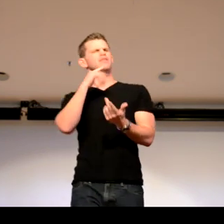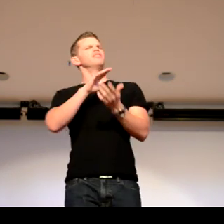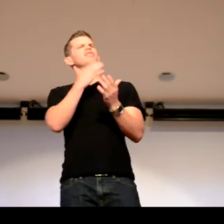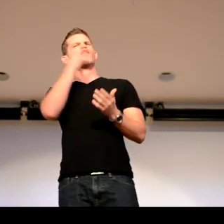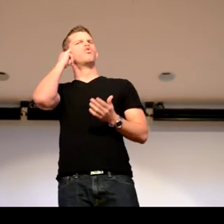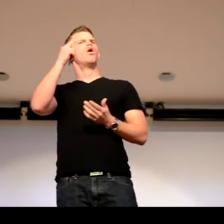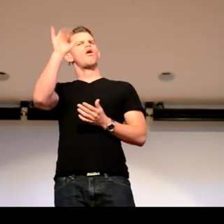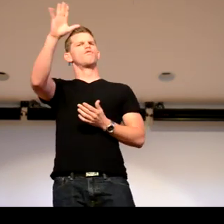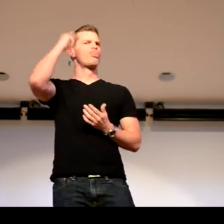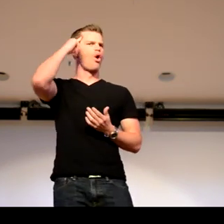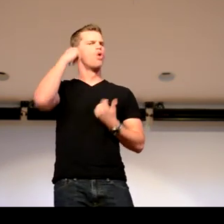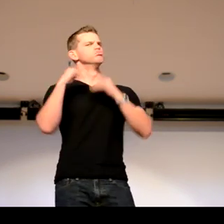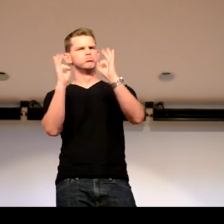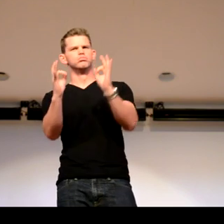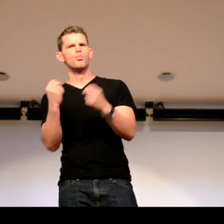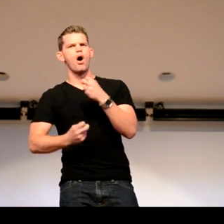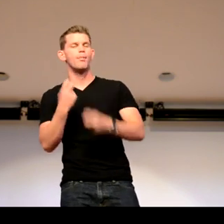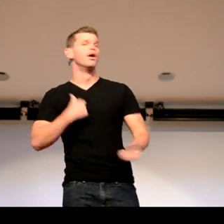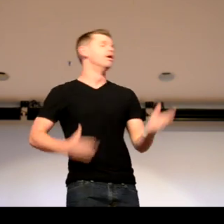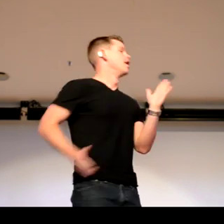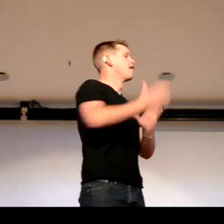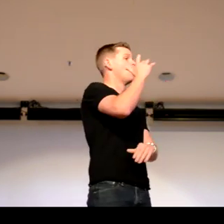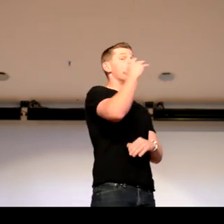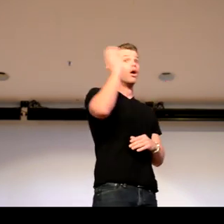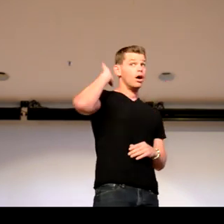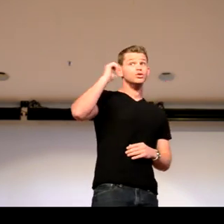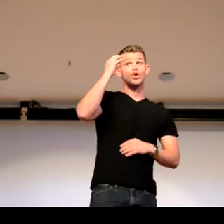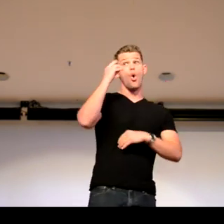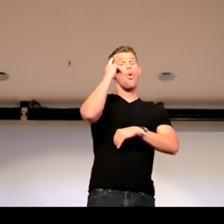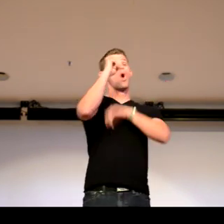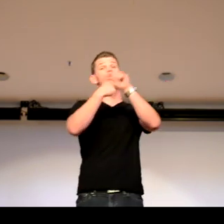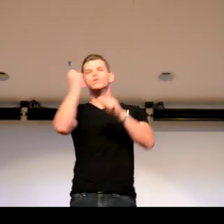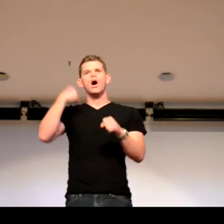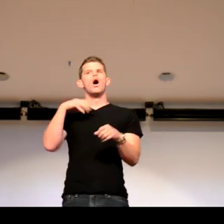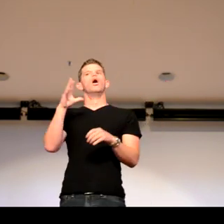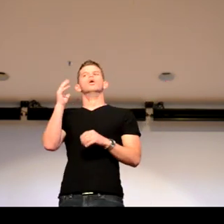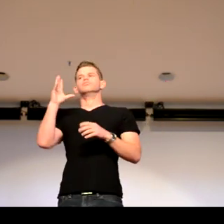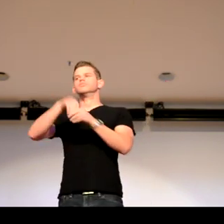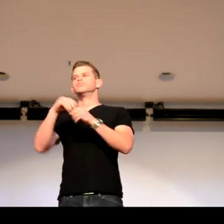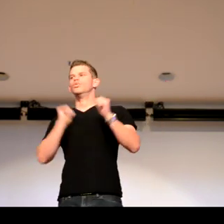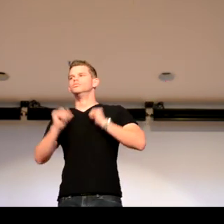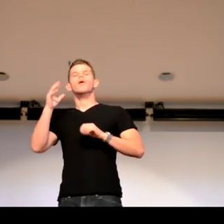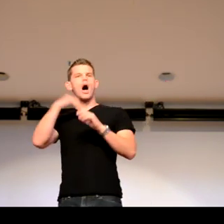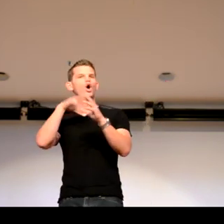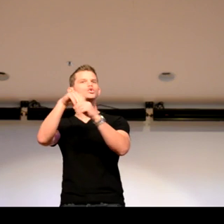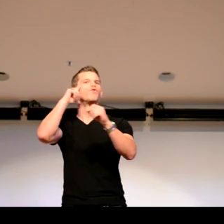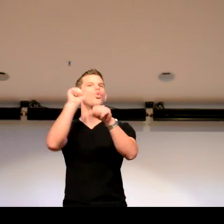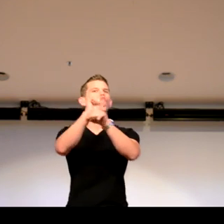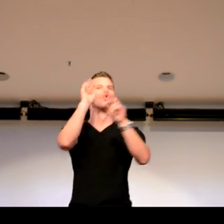nice to them. And they, and they, I said, thank you for thinking of me. And I took off. So, you know, one year later, I was